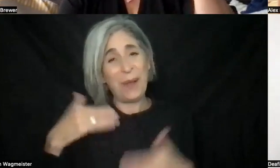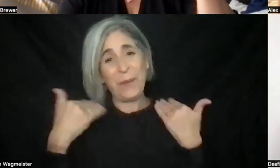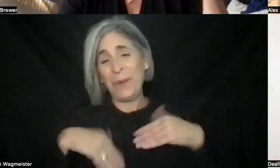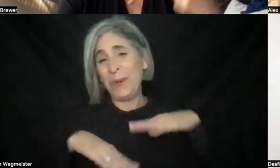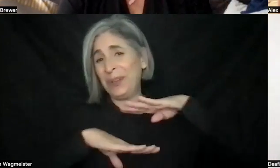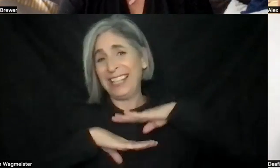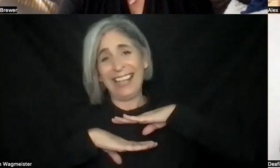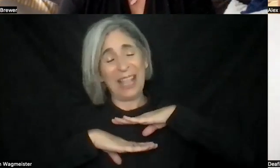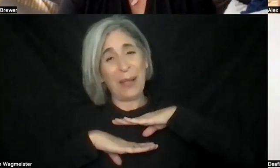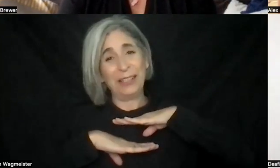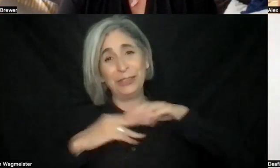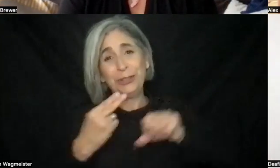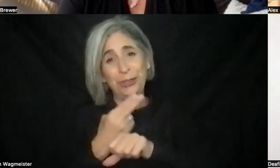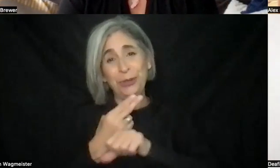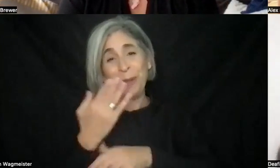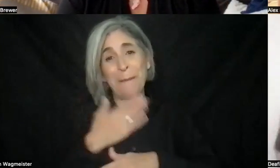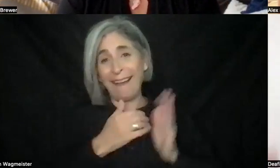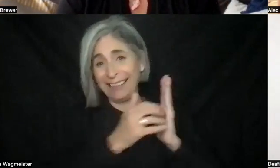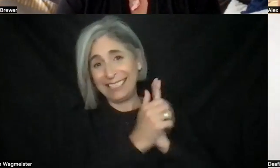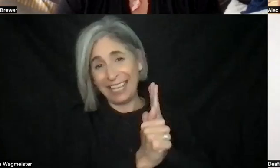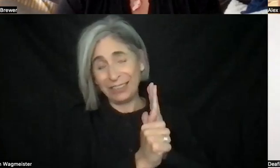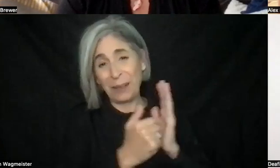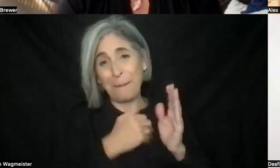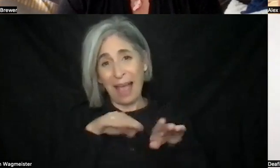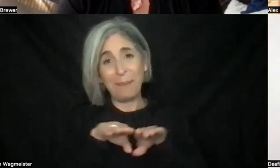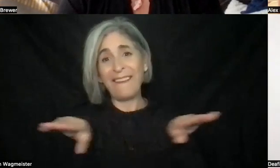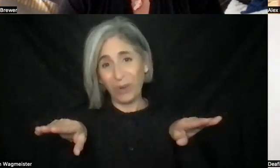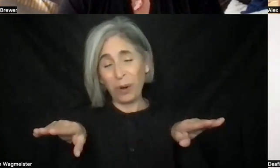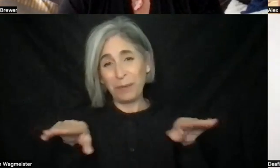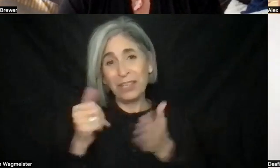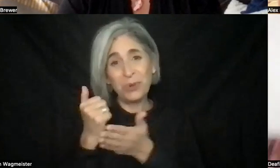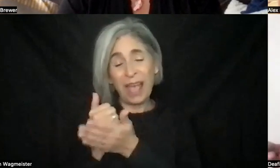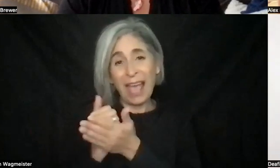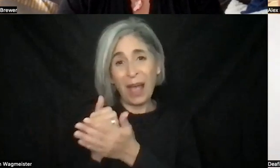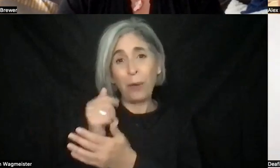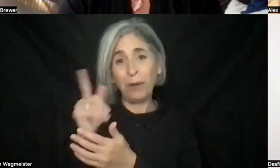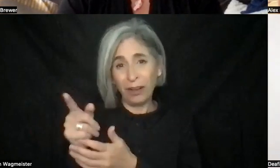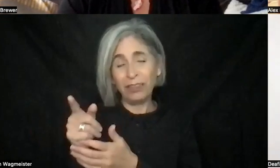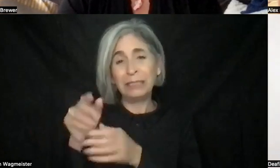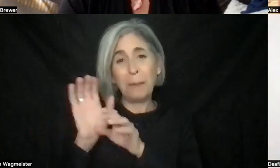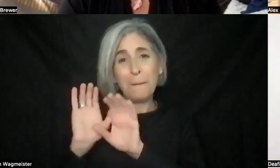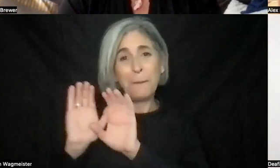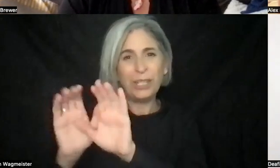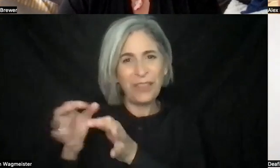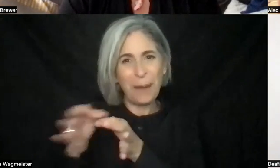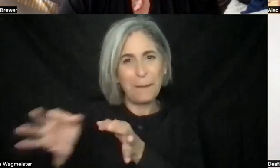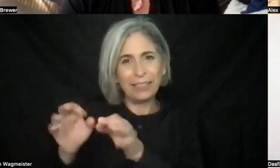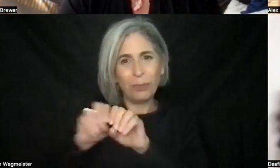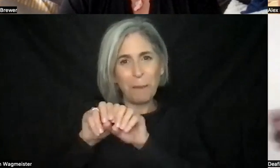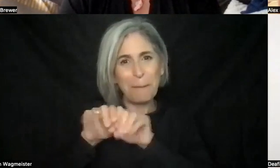be able to use what I can with my platform to help push the message that she's trying to send out. And let's try